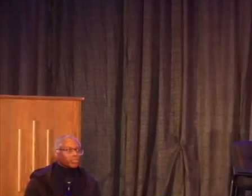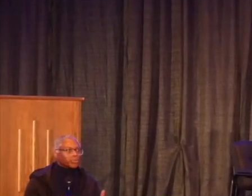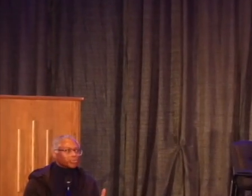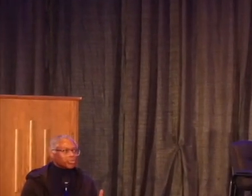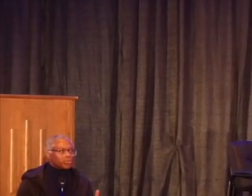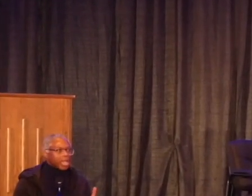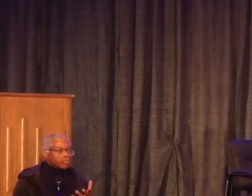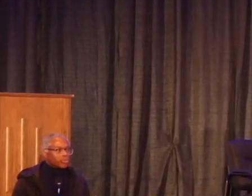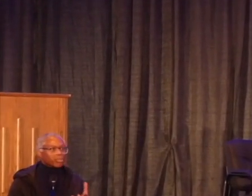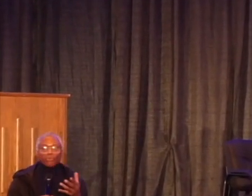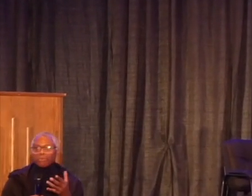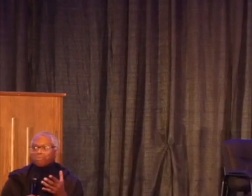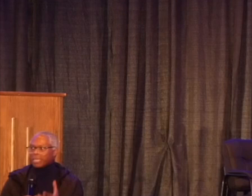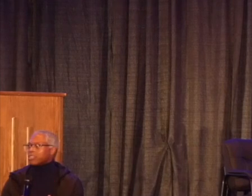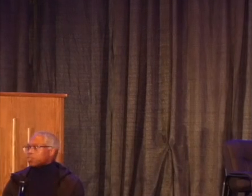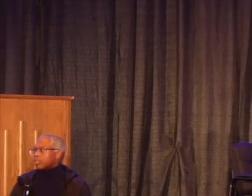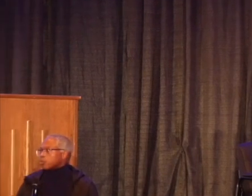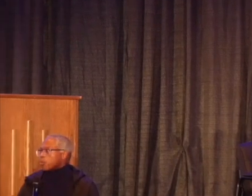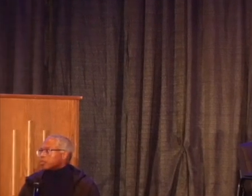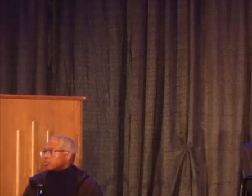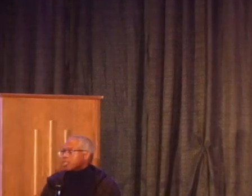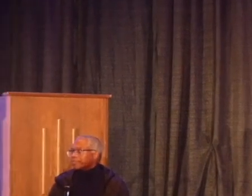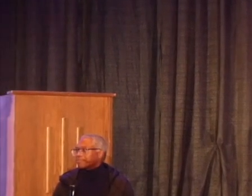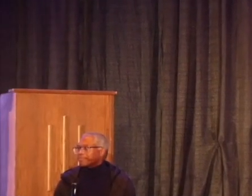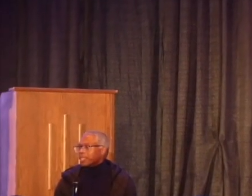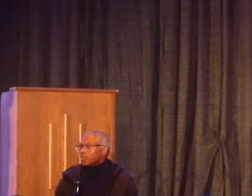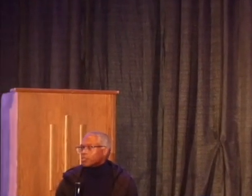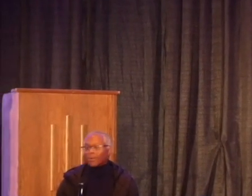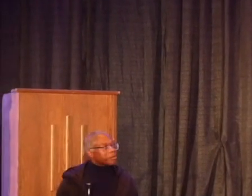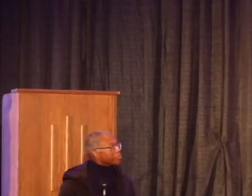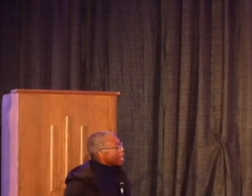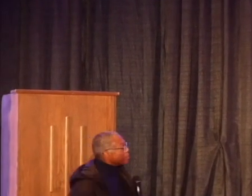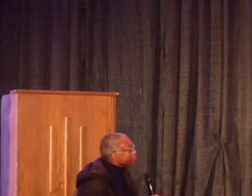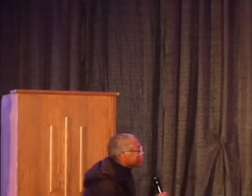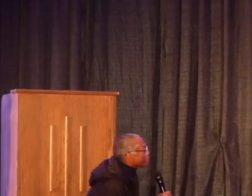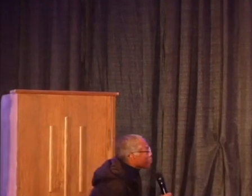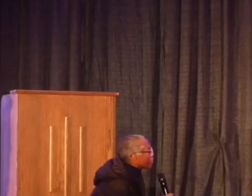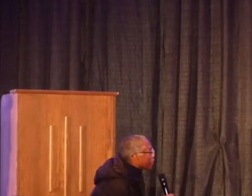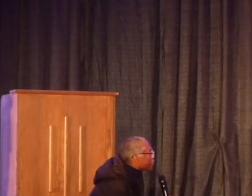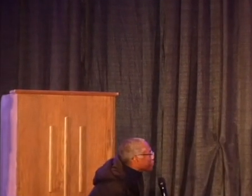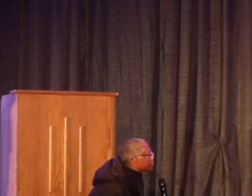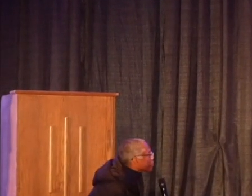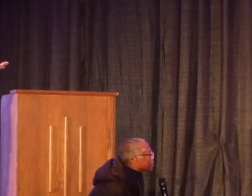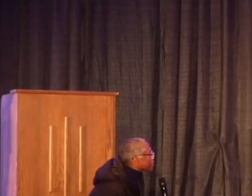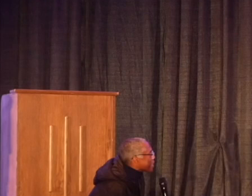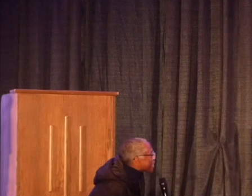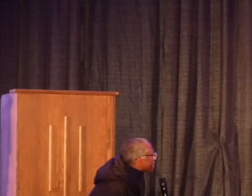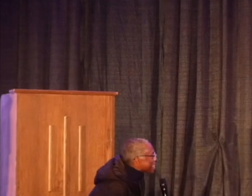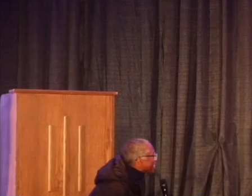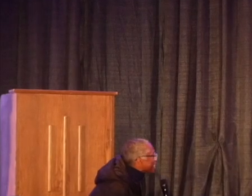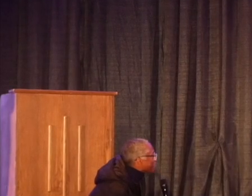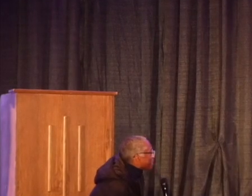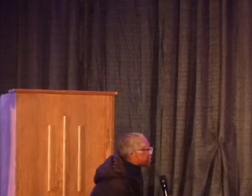up to us to actually be the change that we want to see. So with that, I want to thank you for this